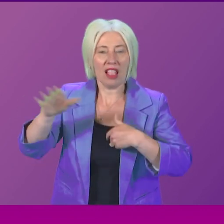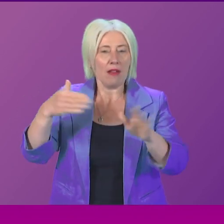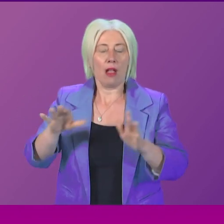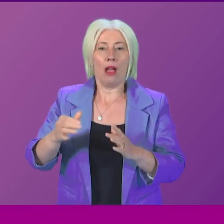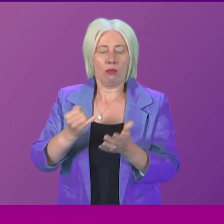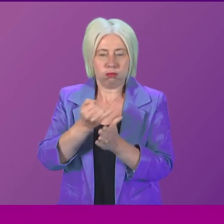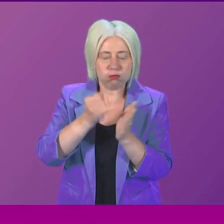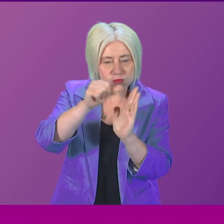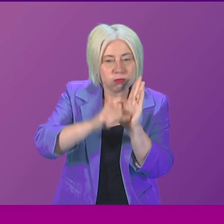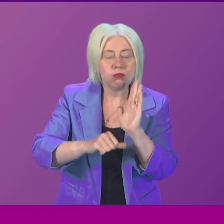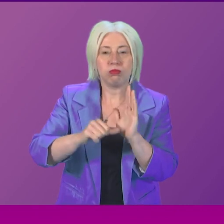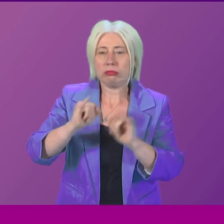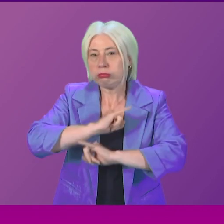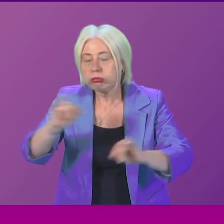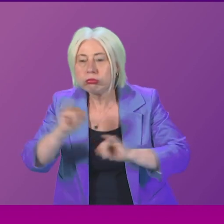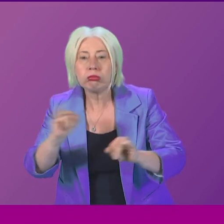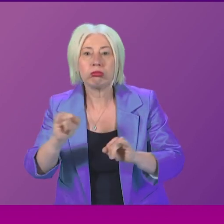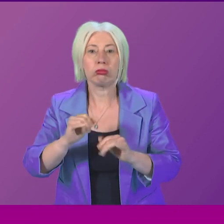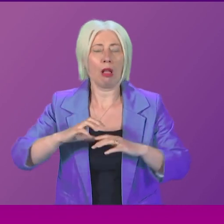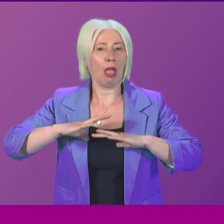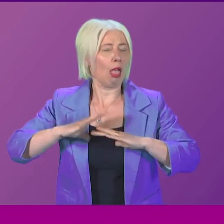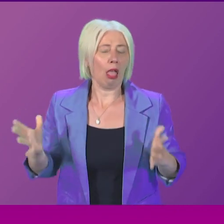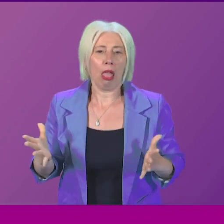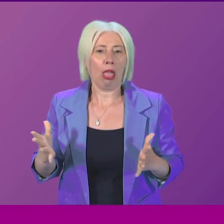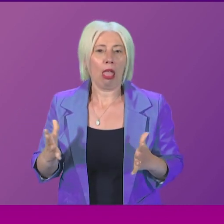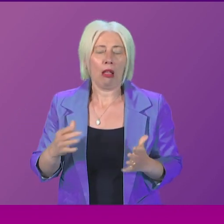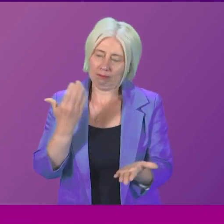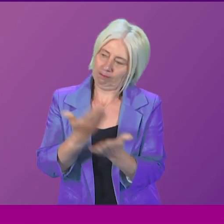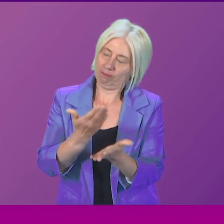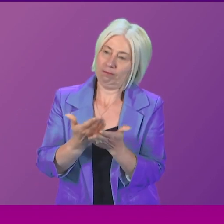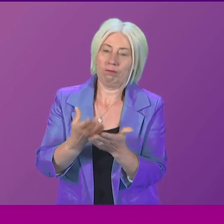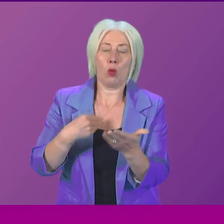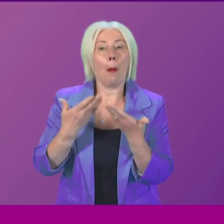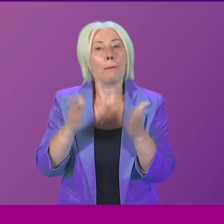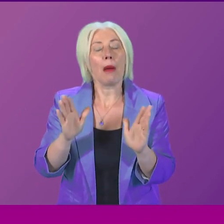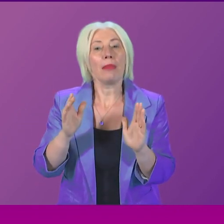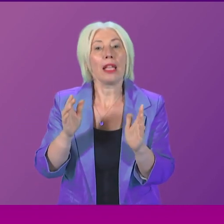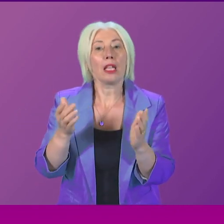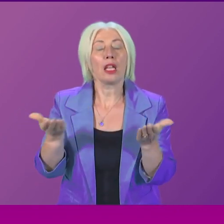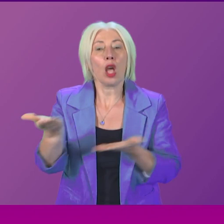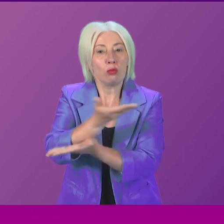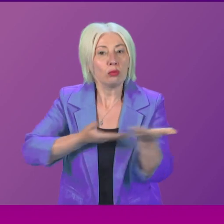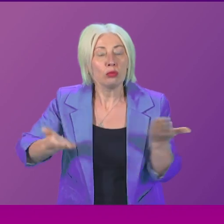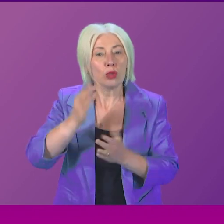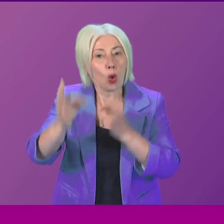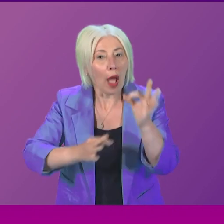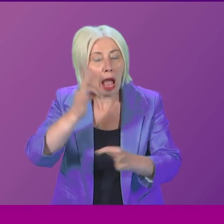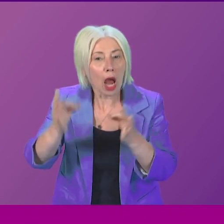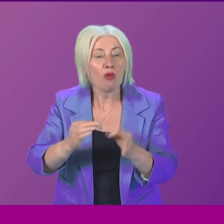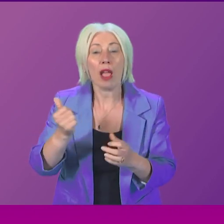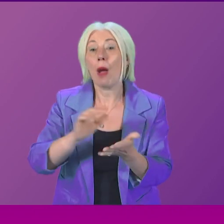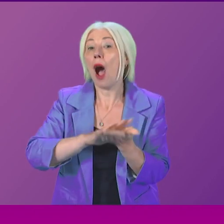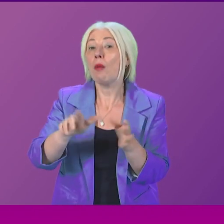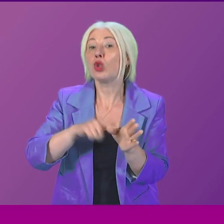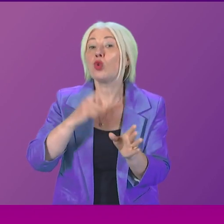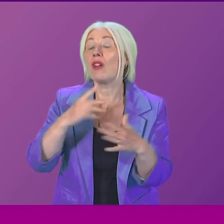Teresa wants answers. She is demanding a public inquiry. But when Hamza Yusuf was health secretary, he